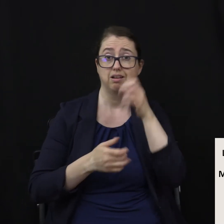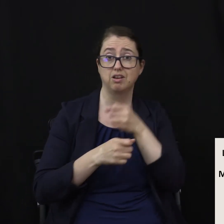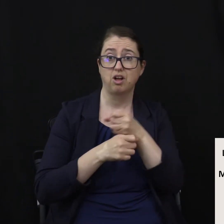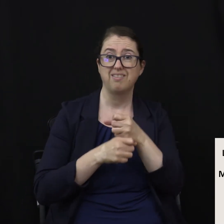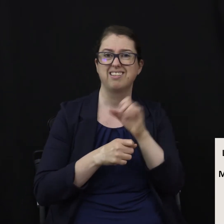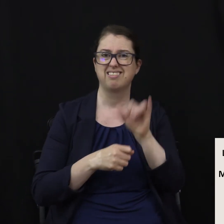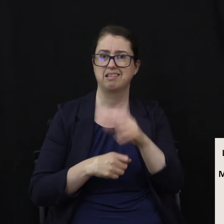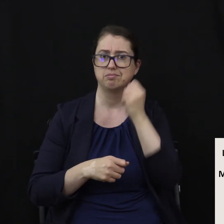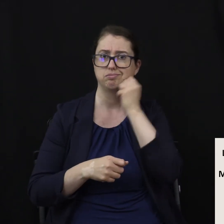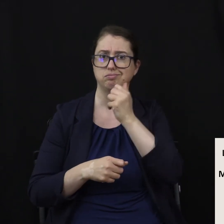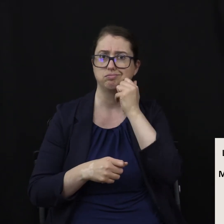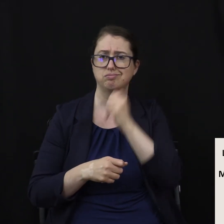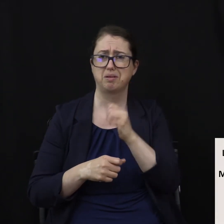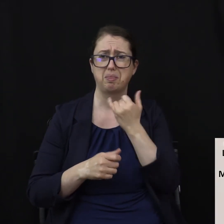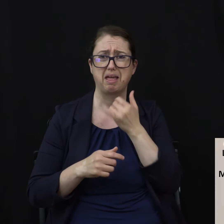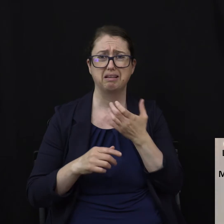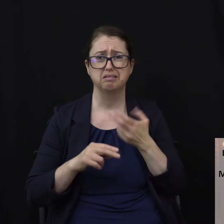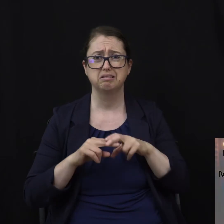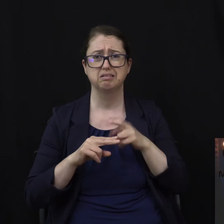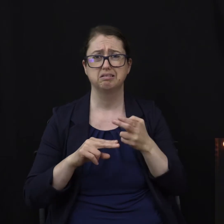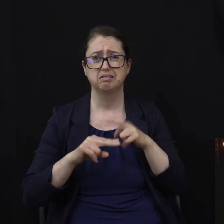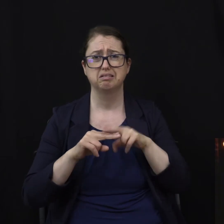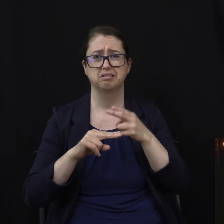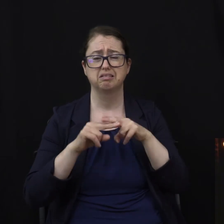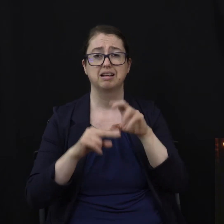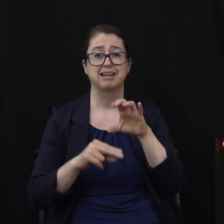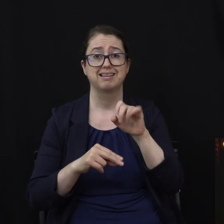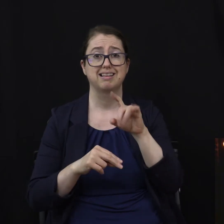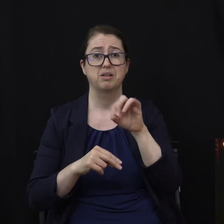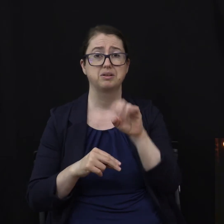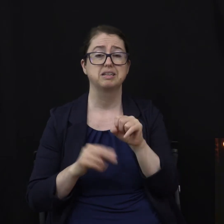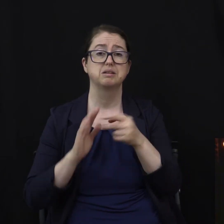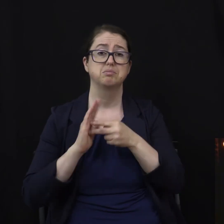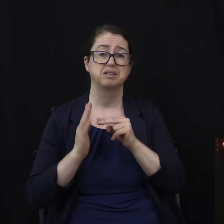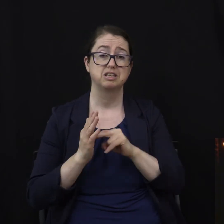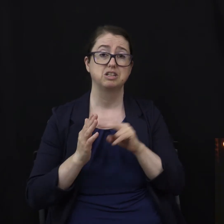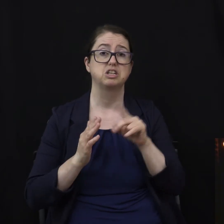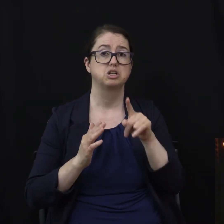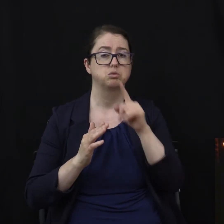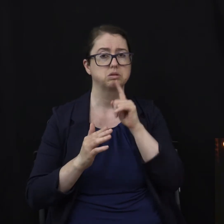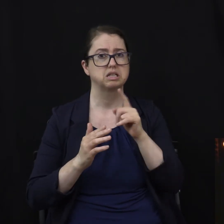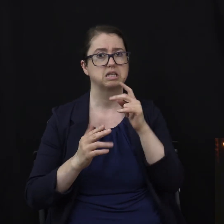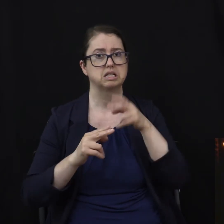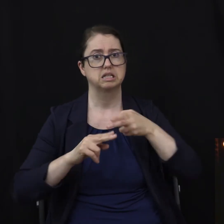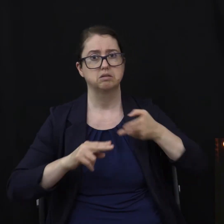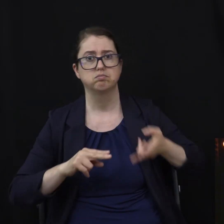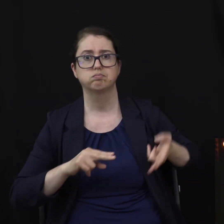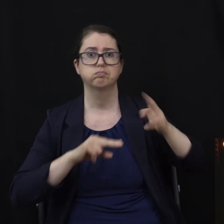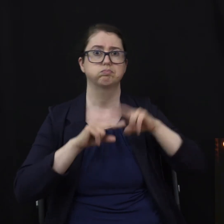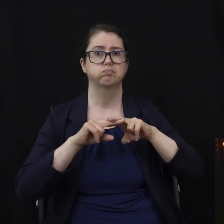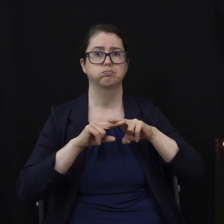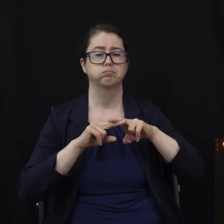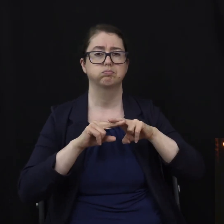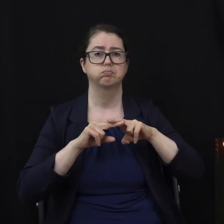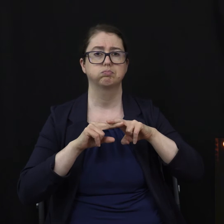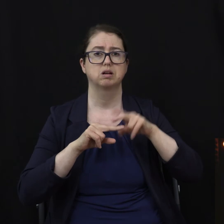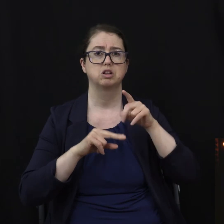these empty calories will leave you susceptible to weight gain and scavenging for a second breakfast